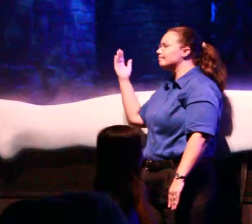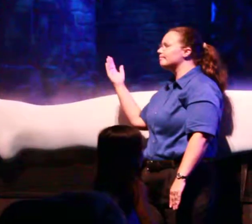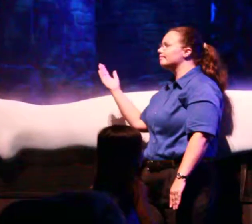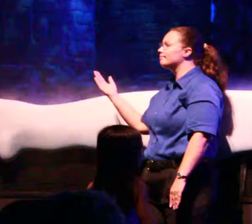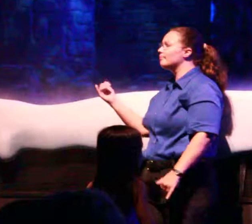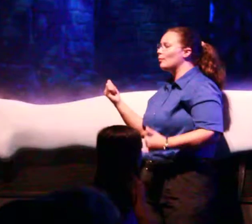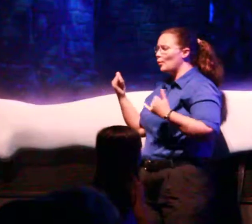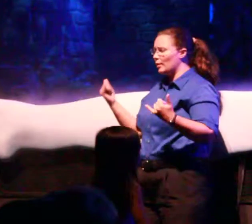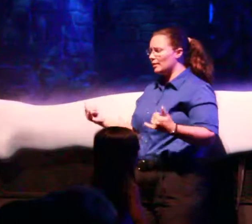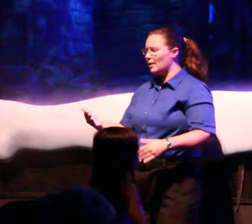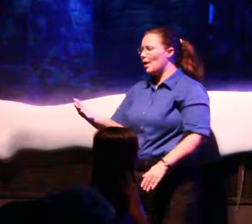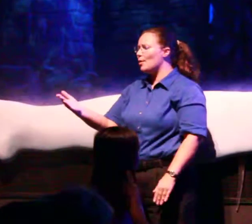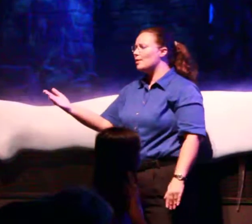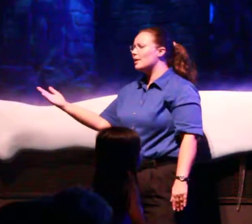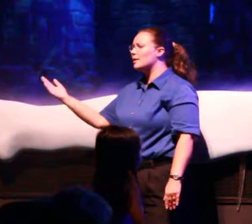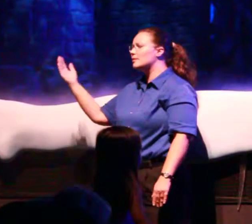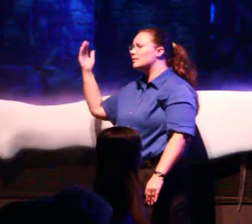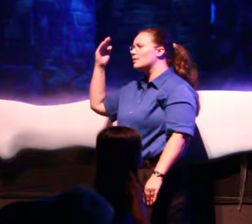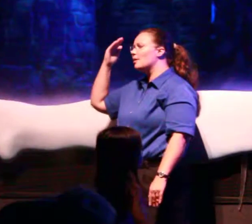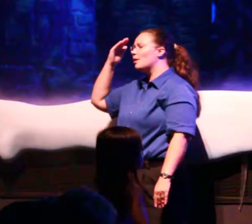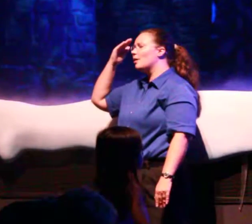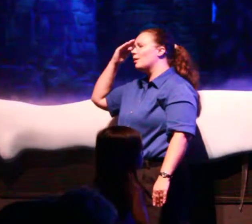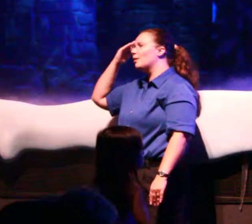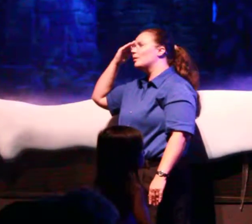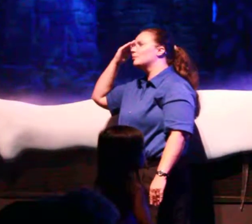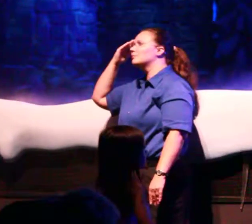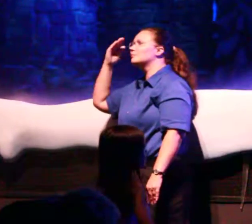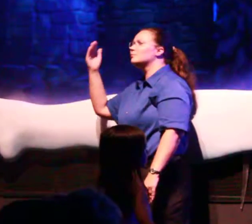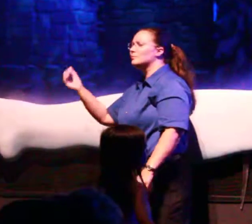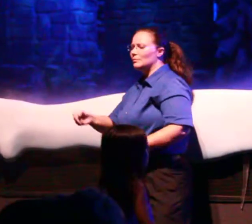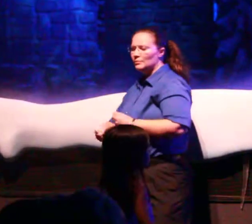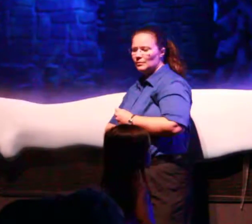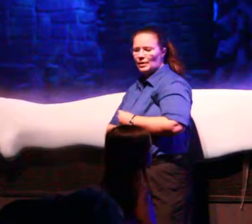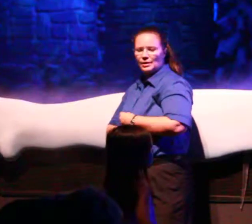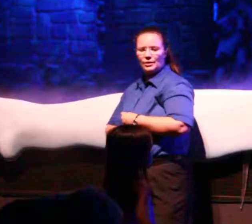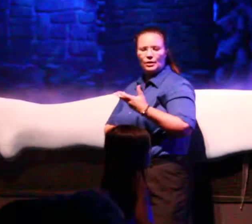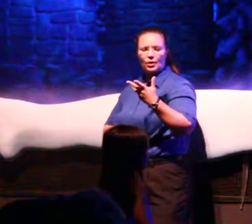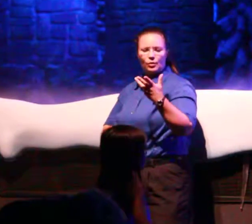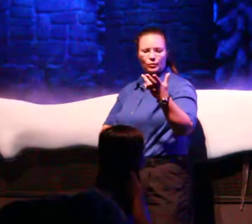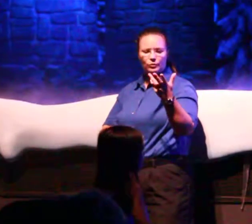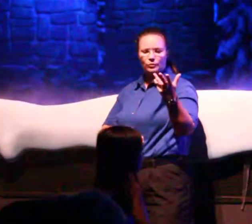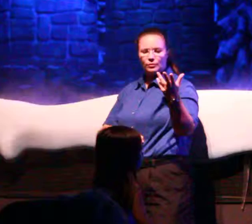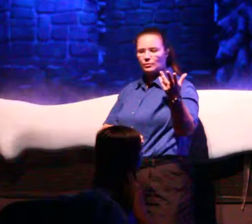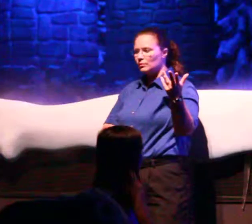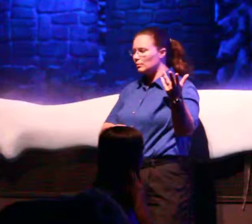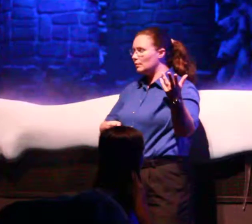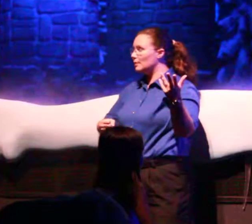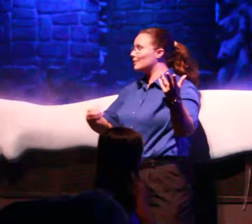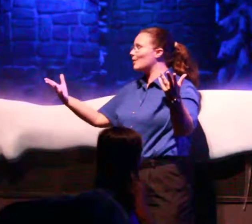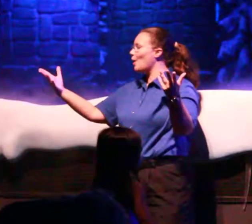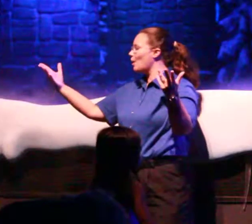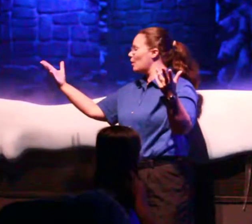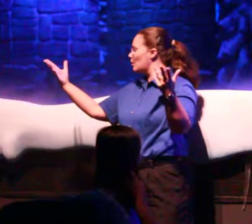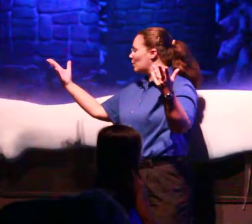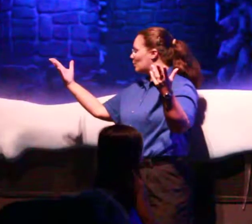Well, now they know. Let it go, let it go.